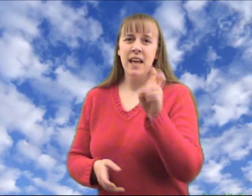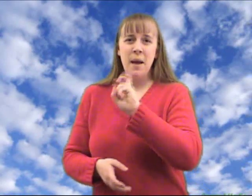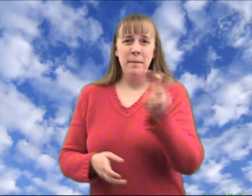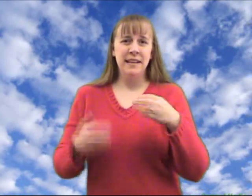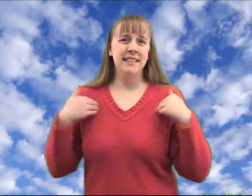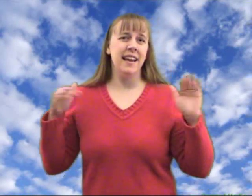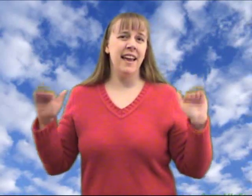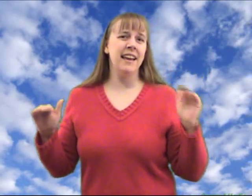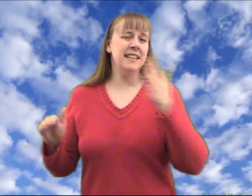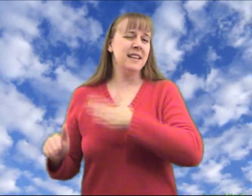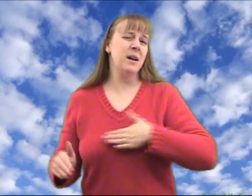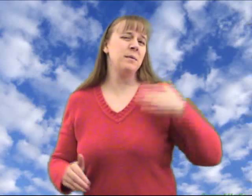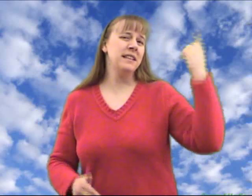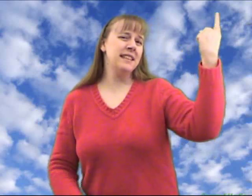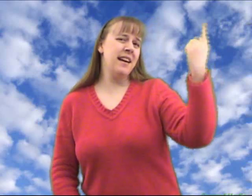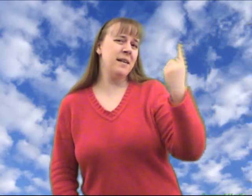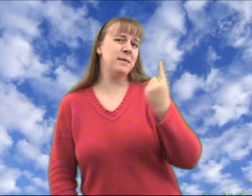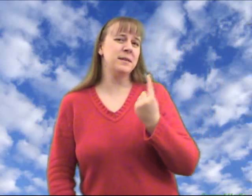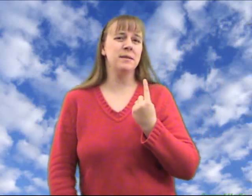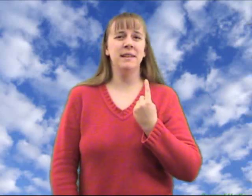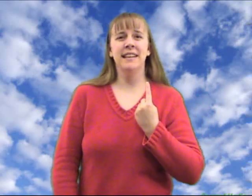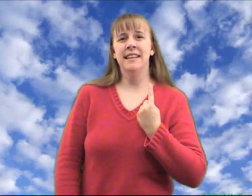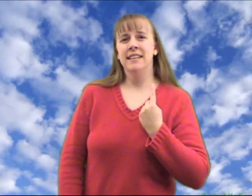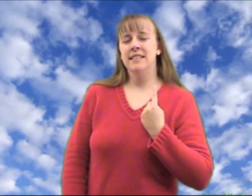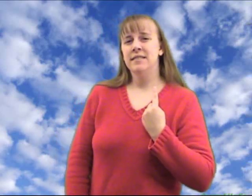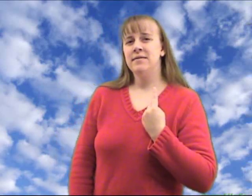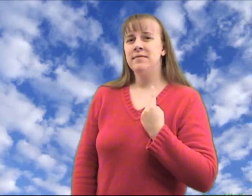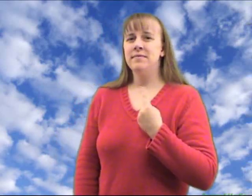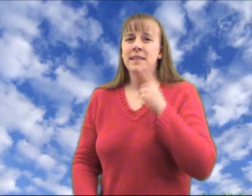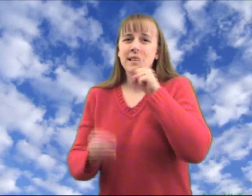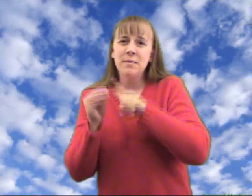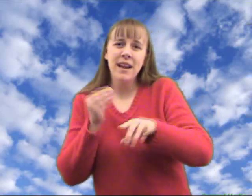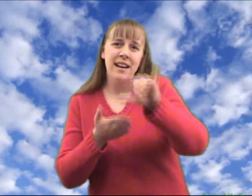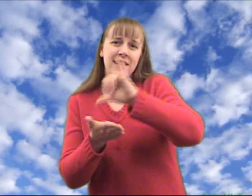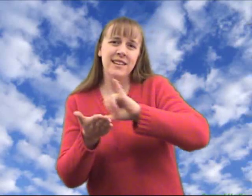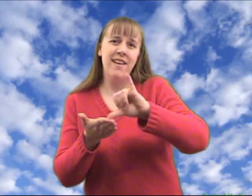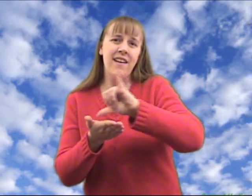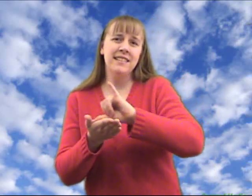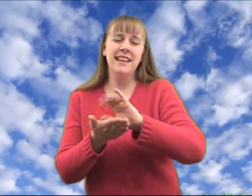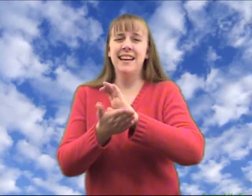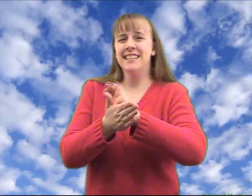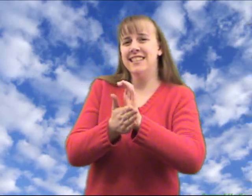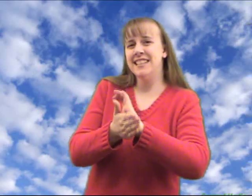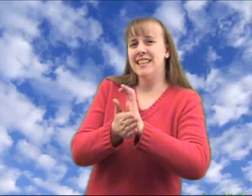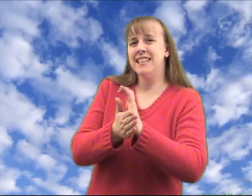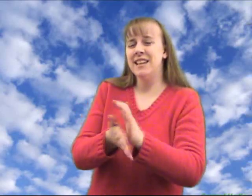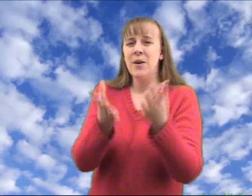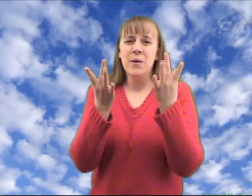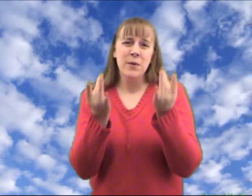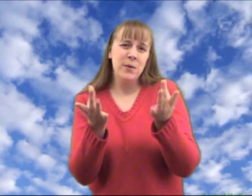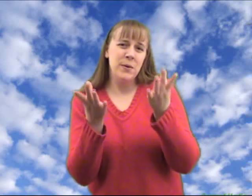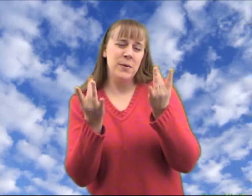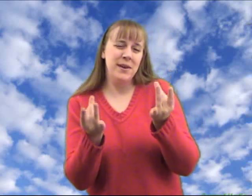Pizza Angel, please come to me. Tomato sauce and cheese, so gooey.